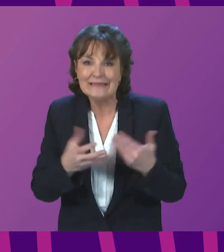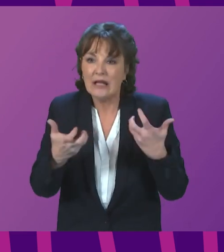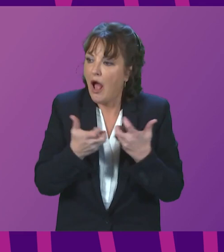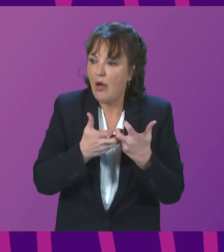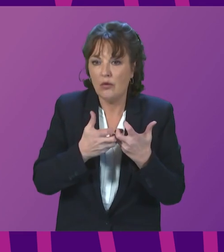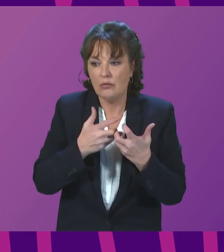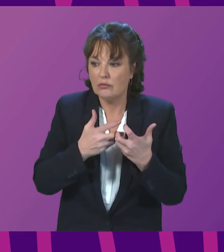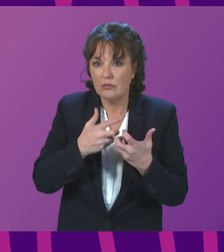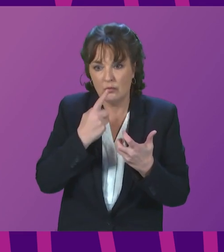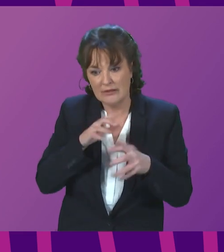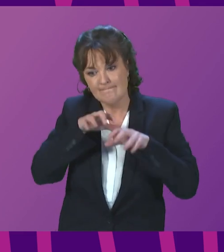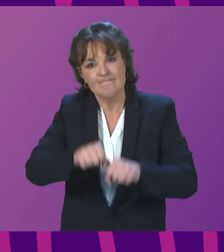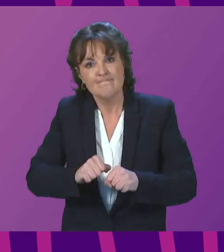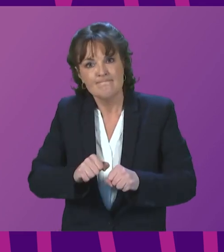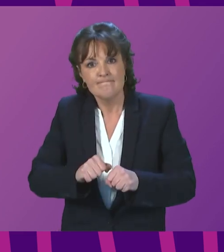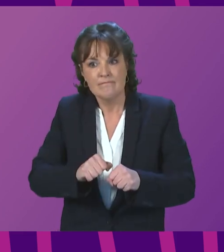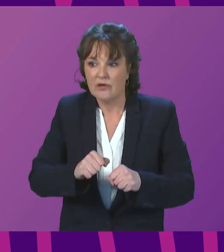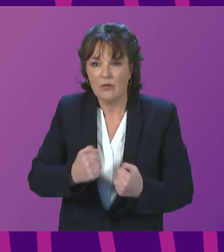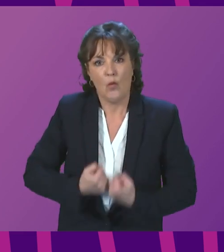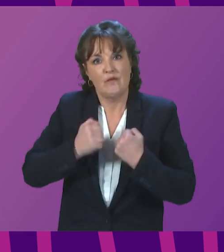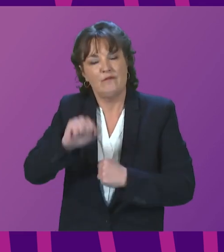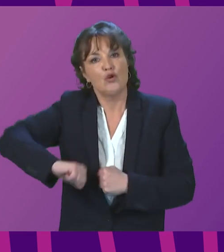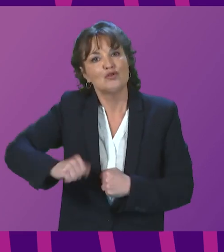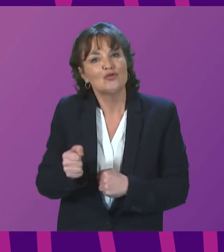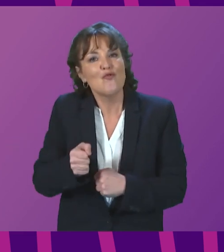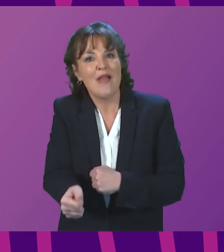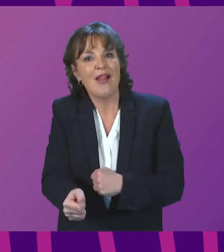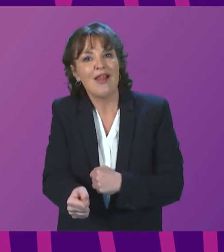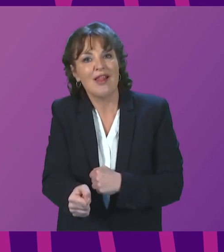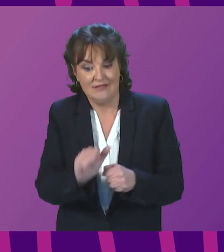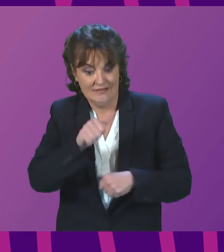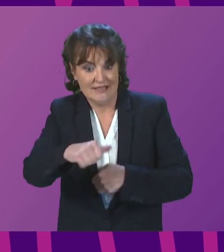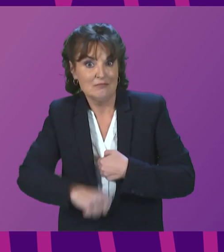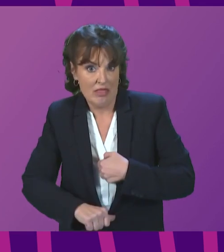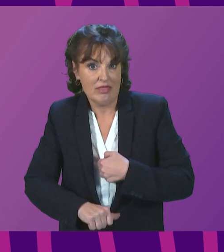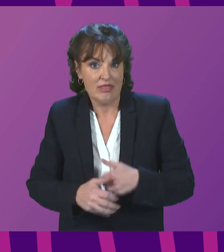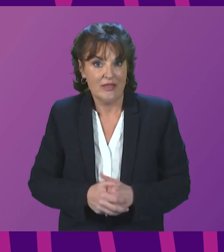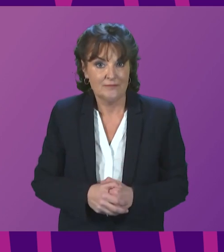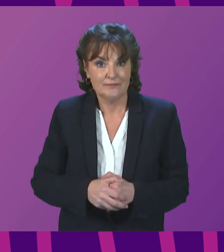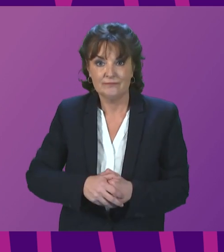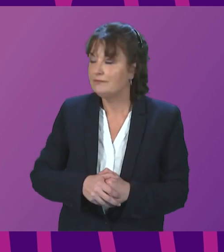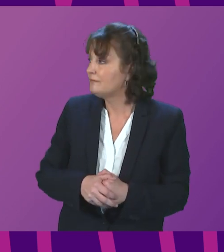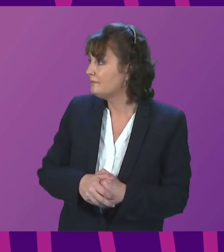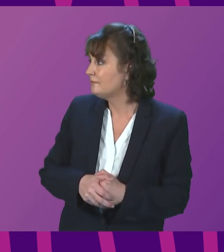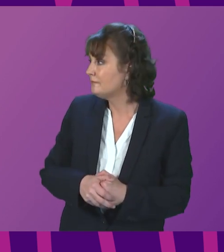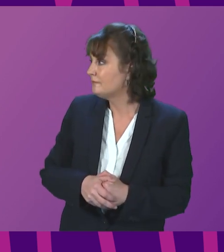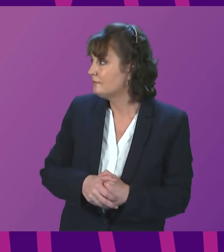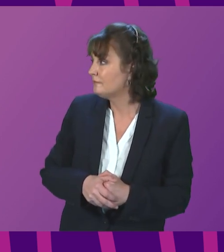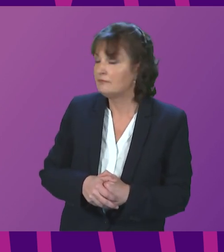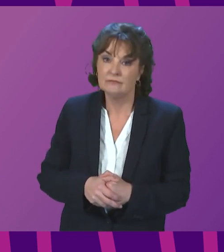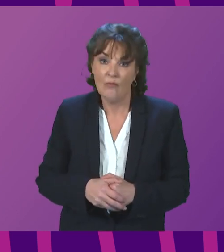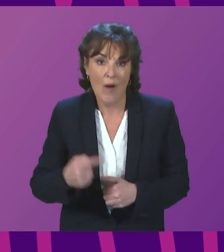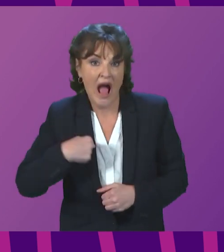ownership and responsibility for ScotRail next month. I think the real unions will welcome an unequivocal